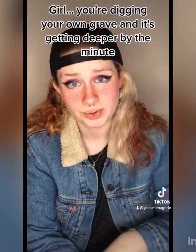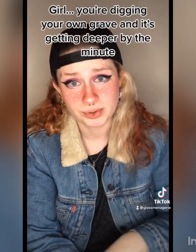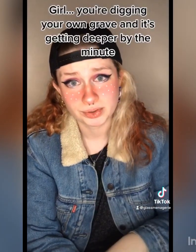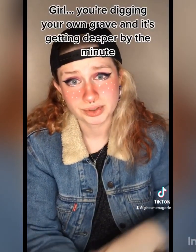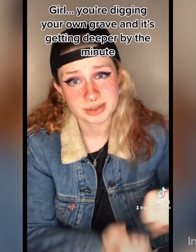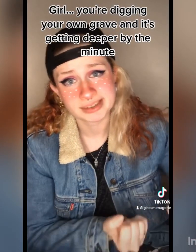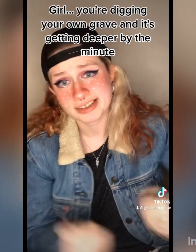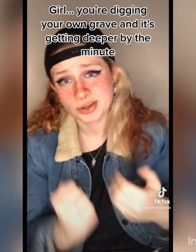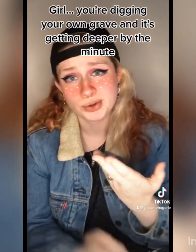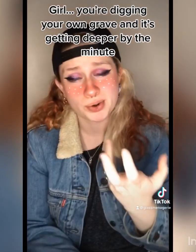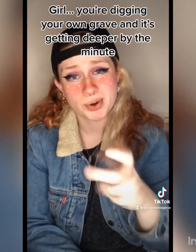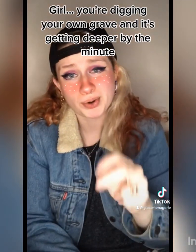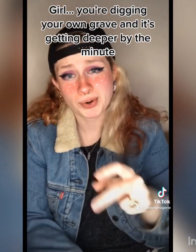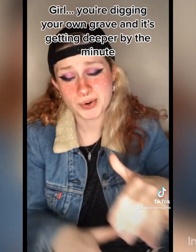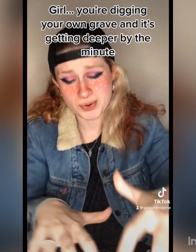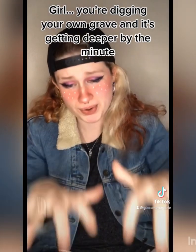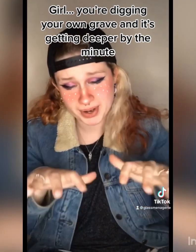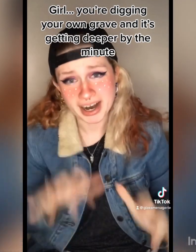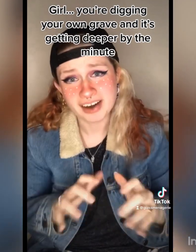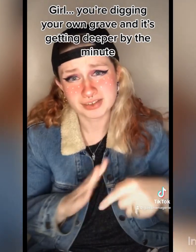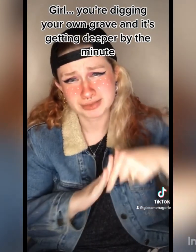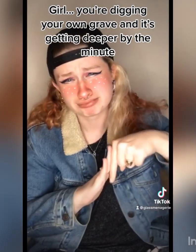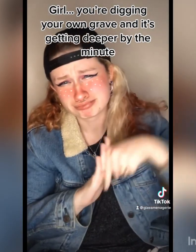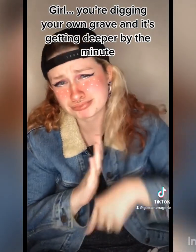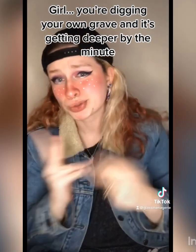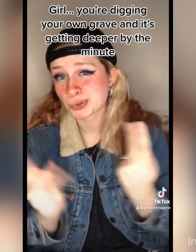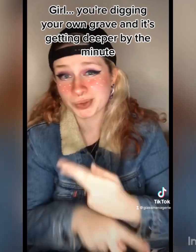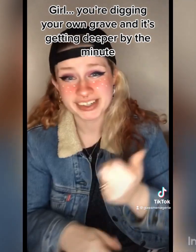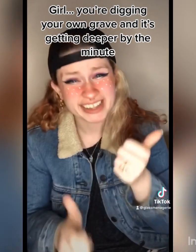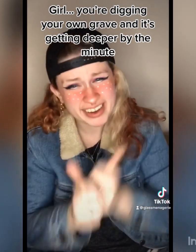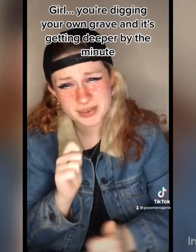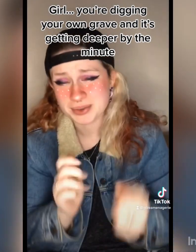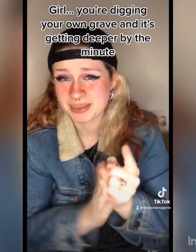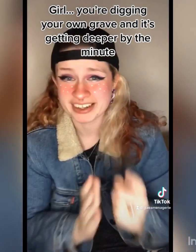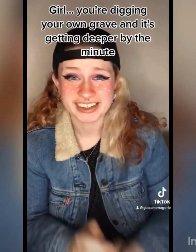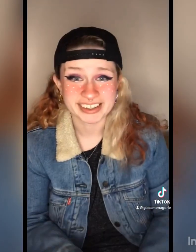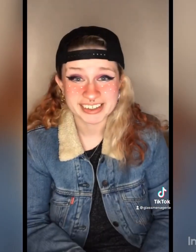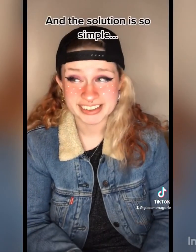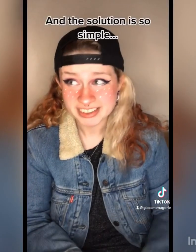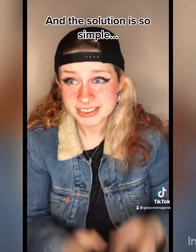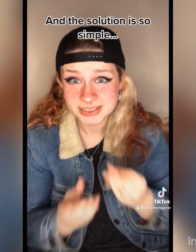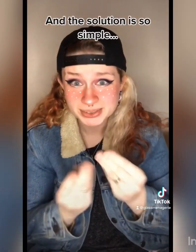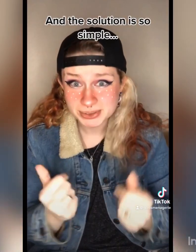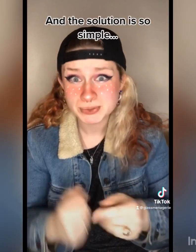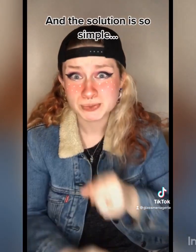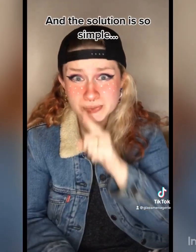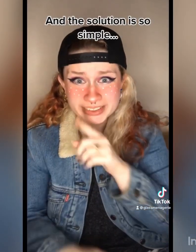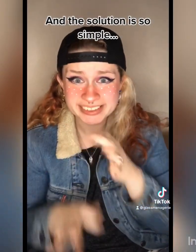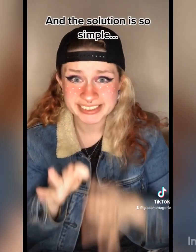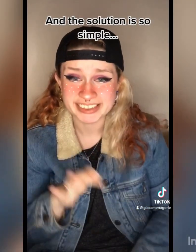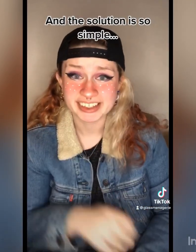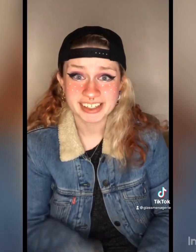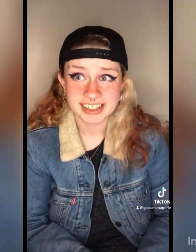Girl, you're digging your own grave and it's getting deeper by the minute. And the solution is so simple.